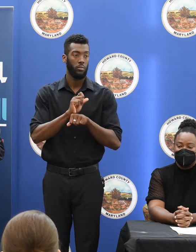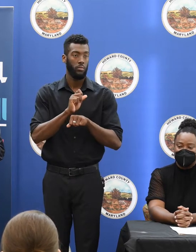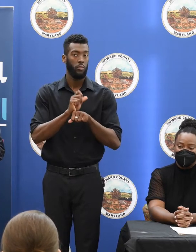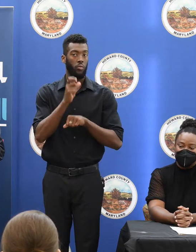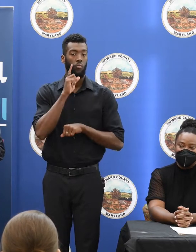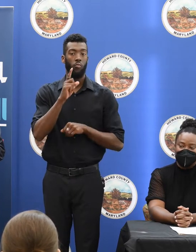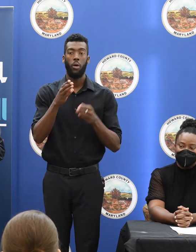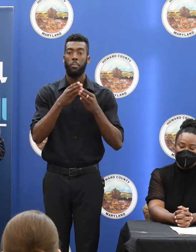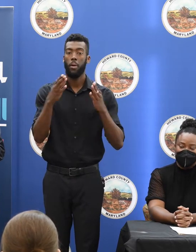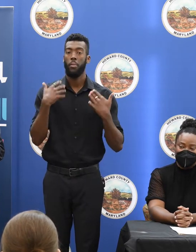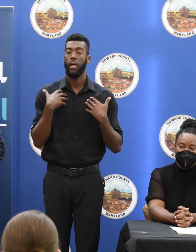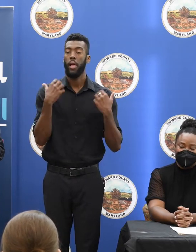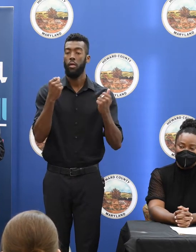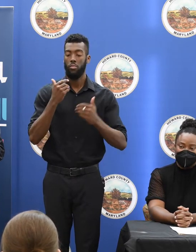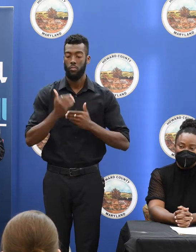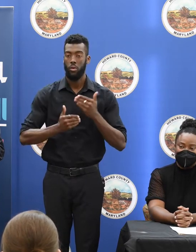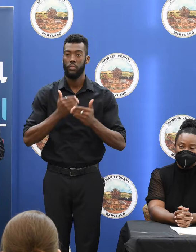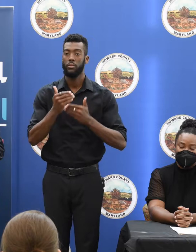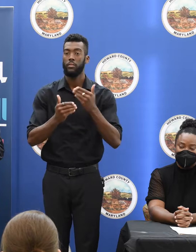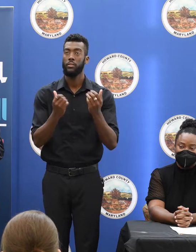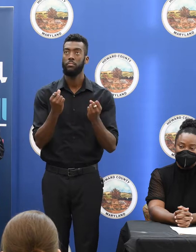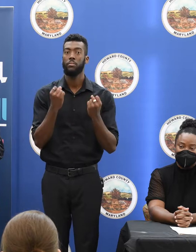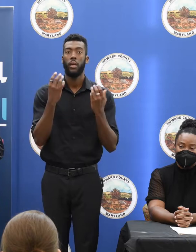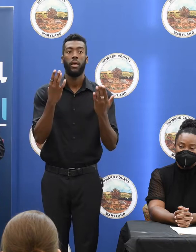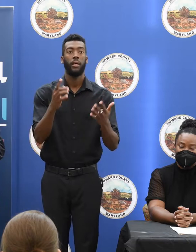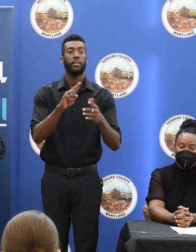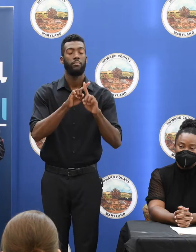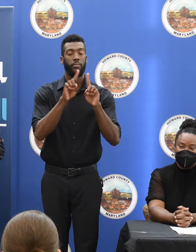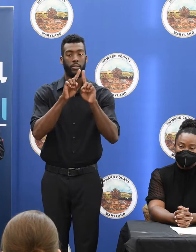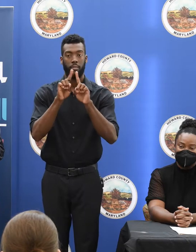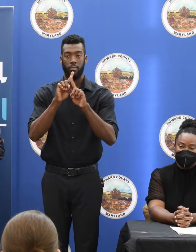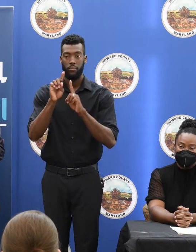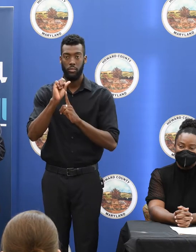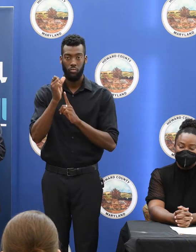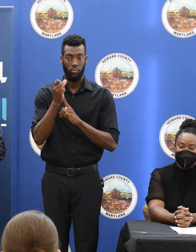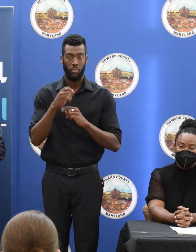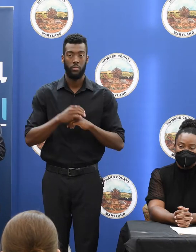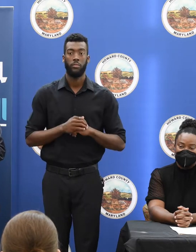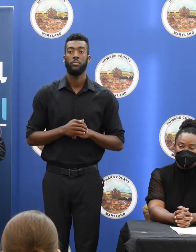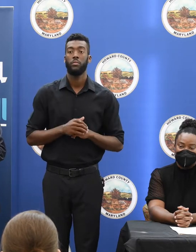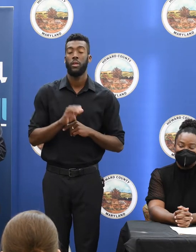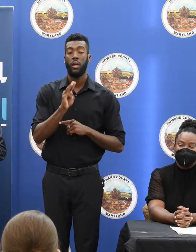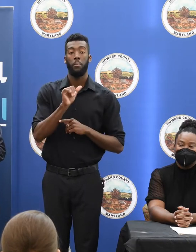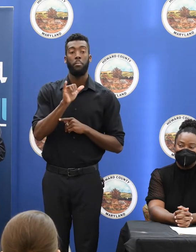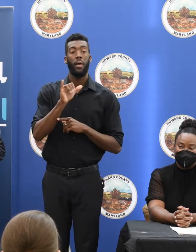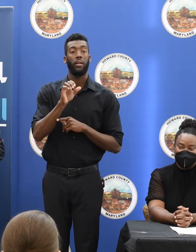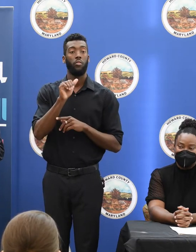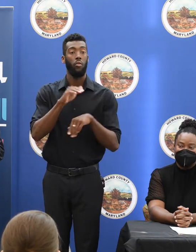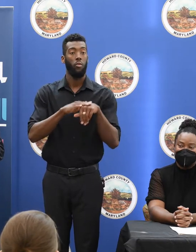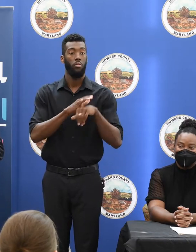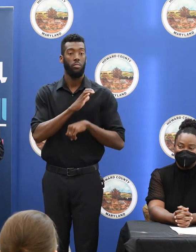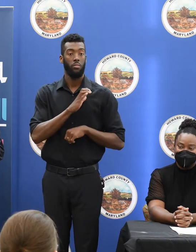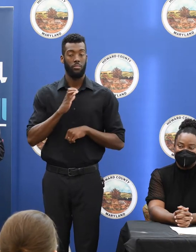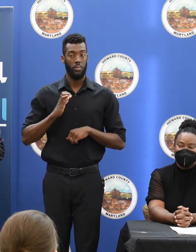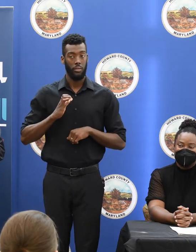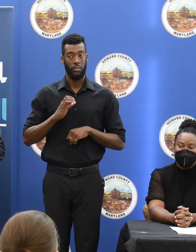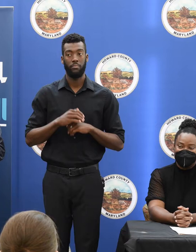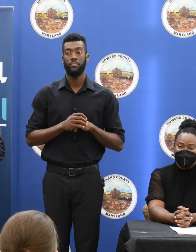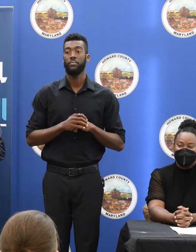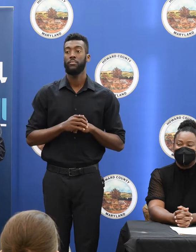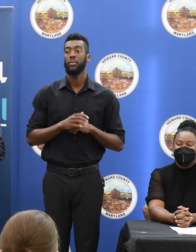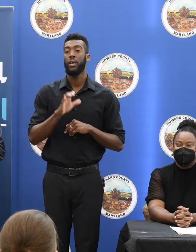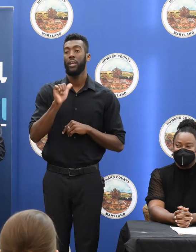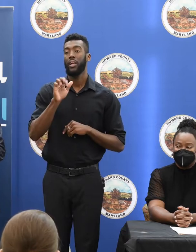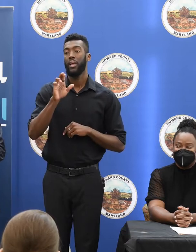public health and progress in many fronts, and May is on the Central Committee and Carol's just in charge of everything, you Carol? So